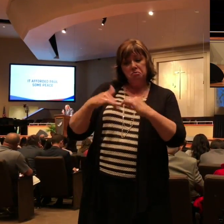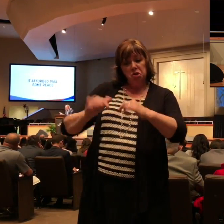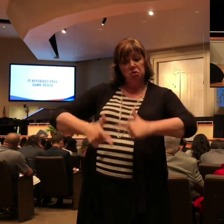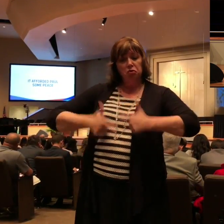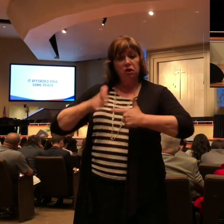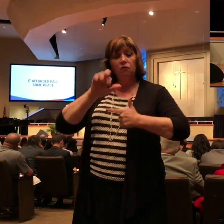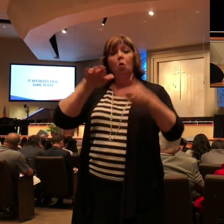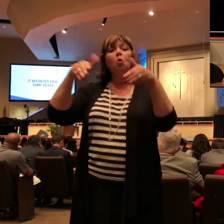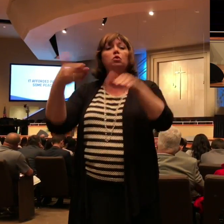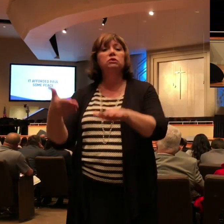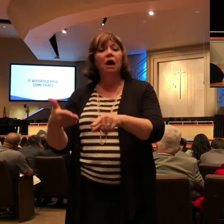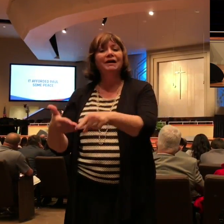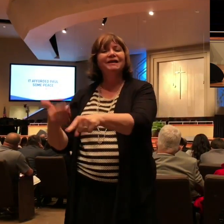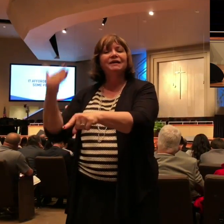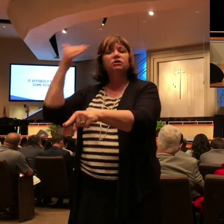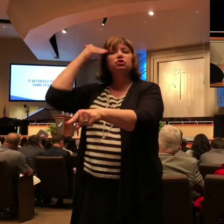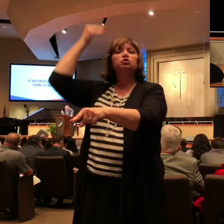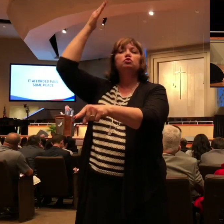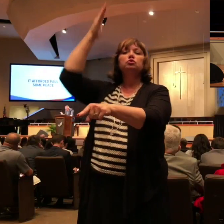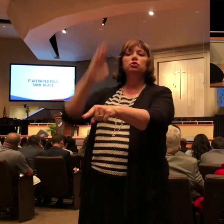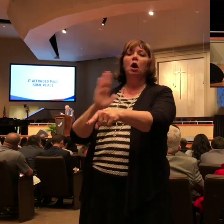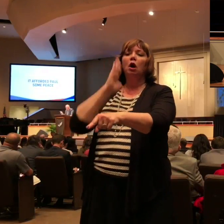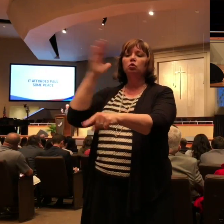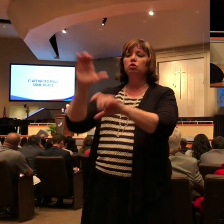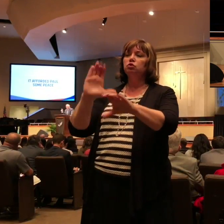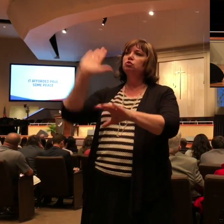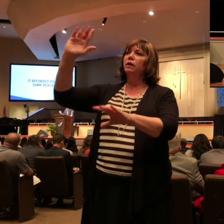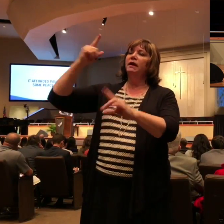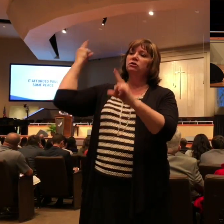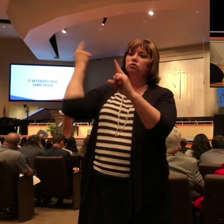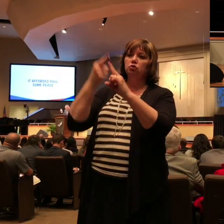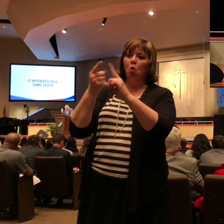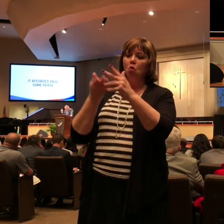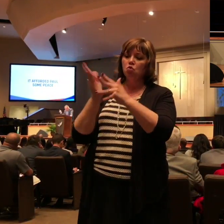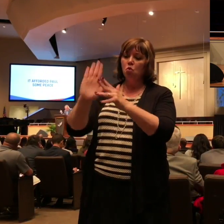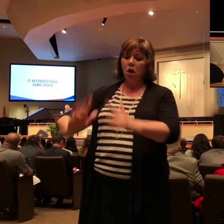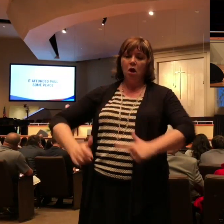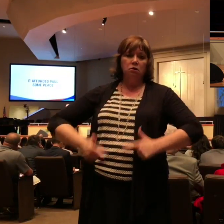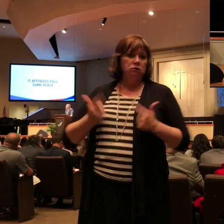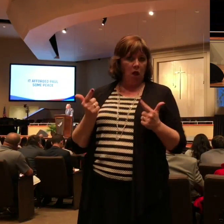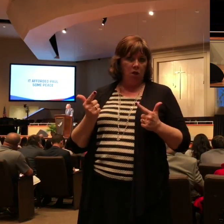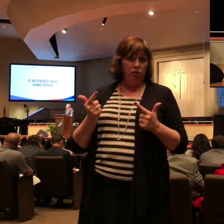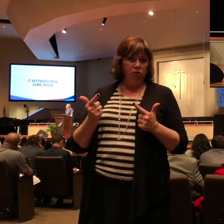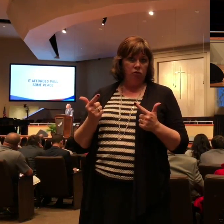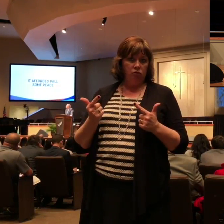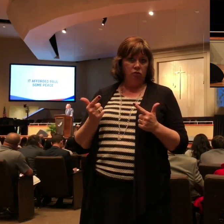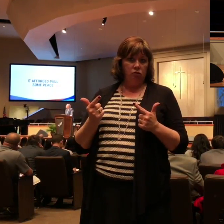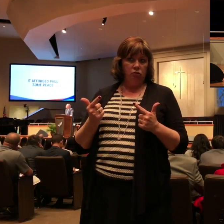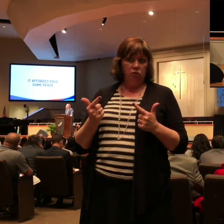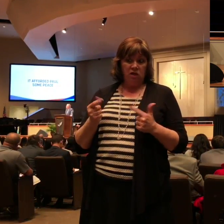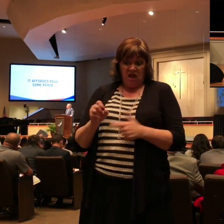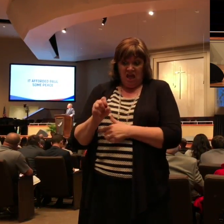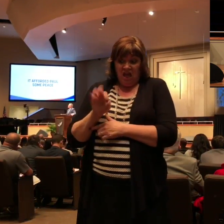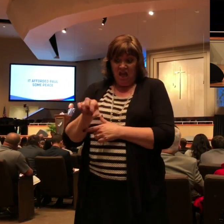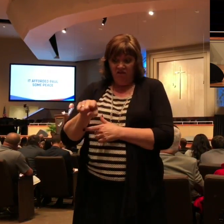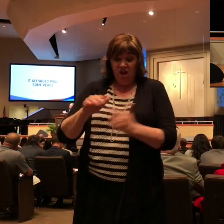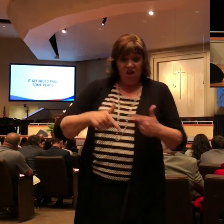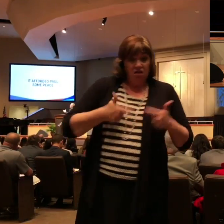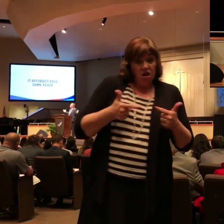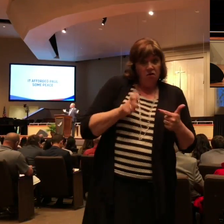he knew that God would accomplish his purpose through his life either way Paul concludes